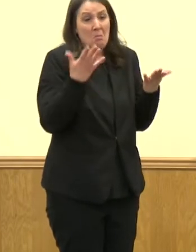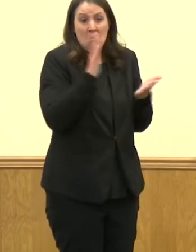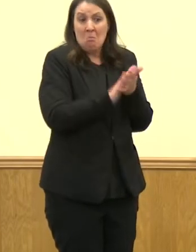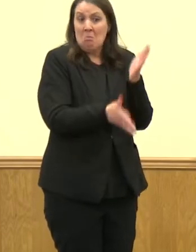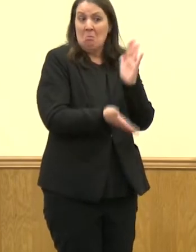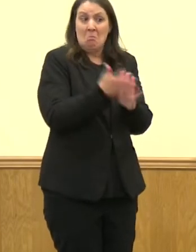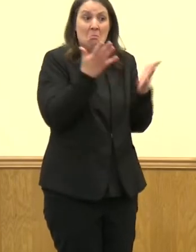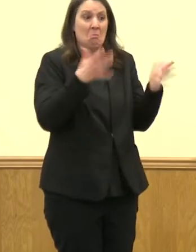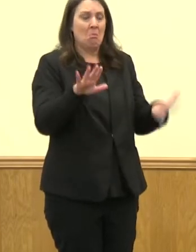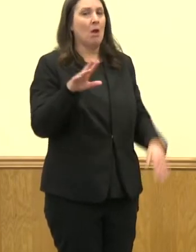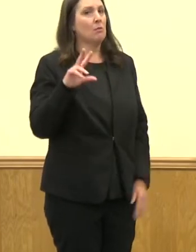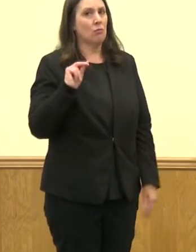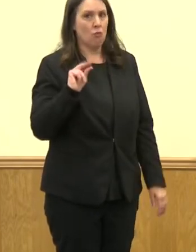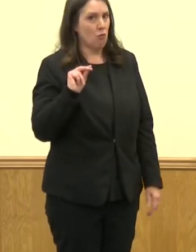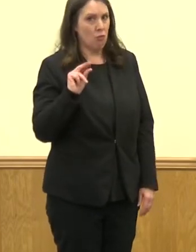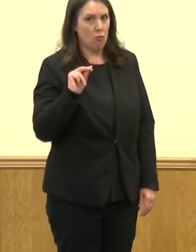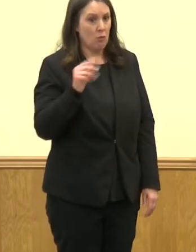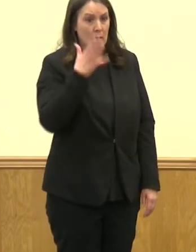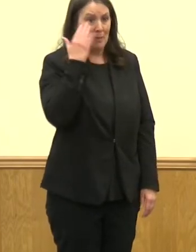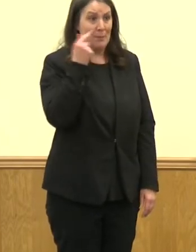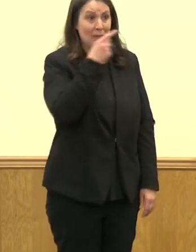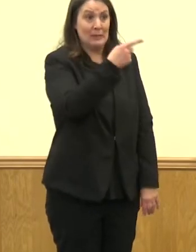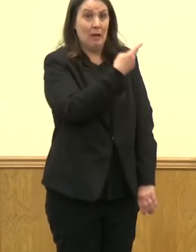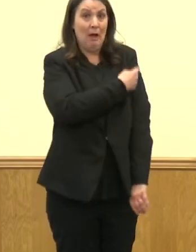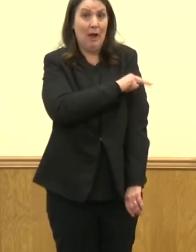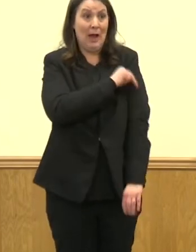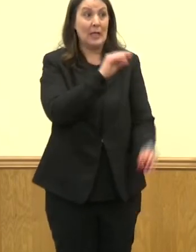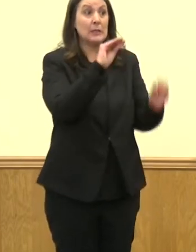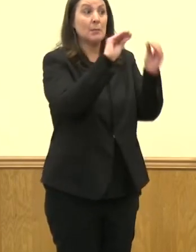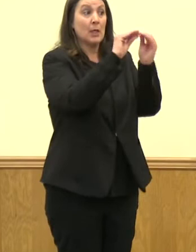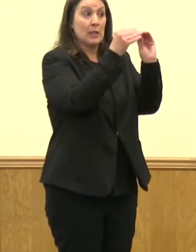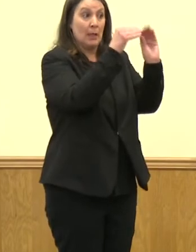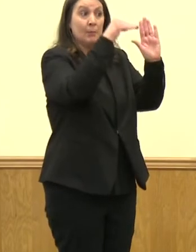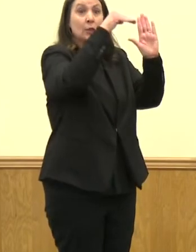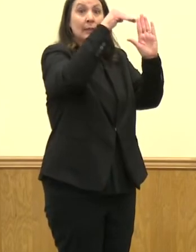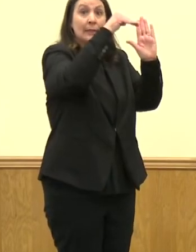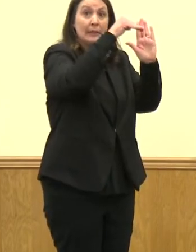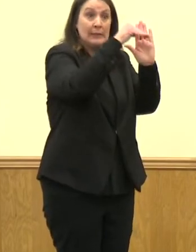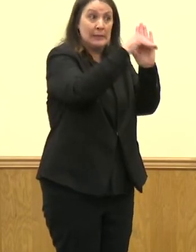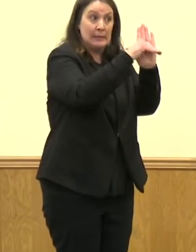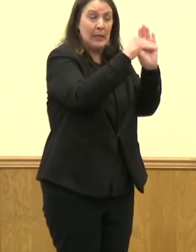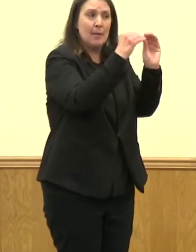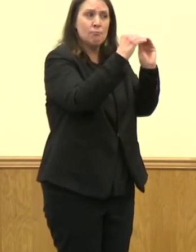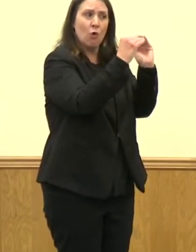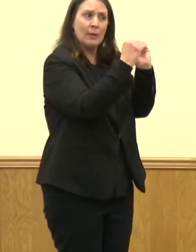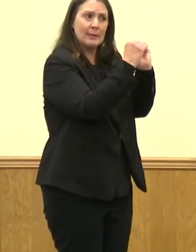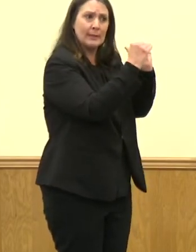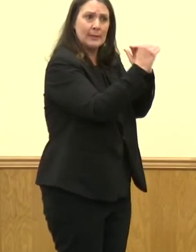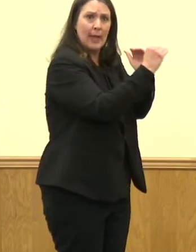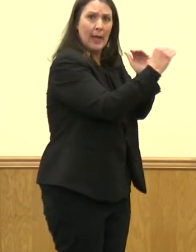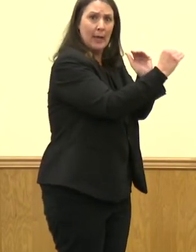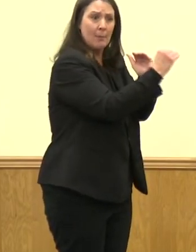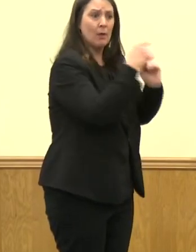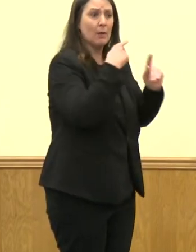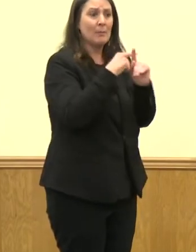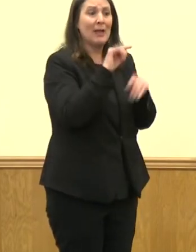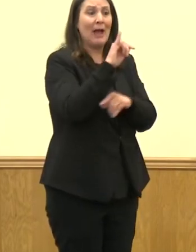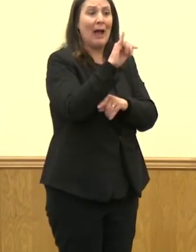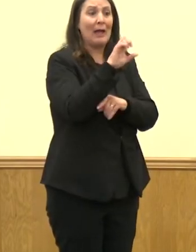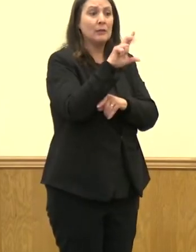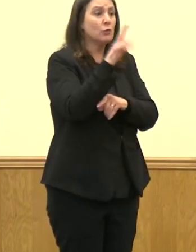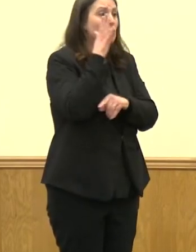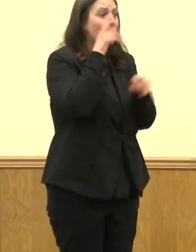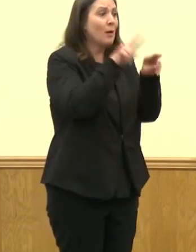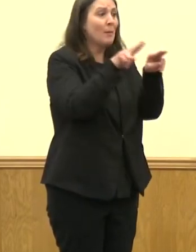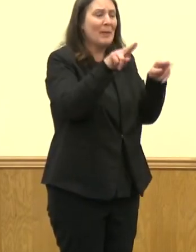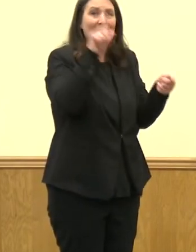again, our hospitalizations, while they are decreasing and stabilizing, as well as our ICU capacity, all of those